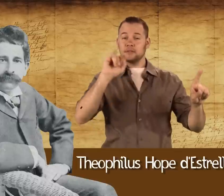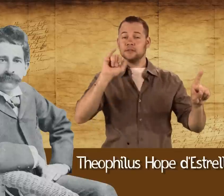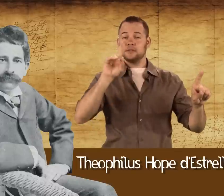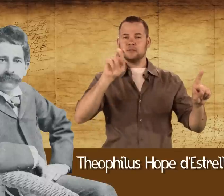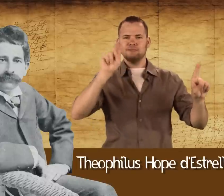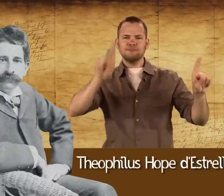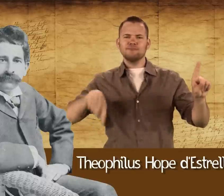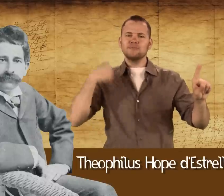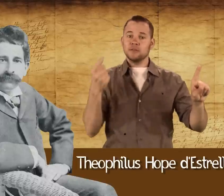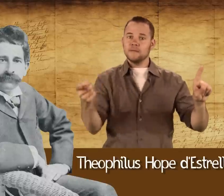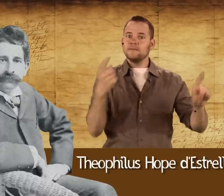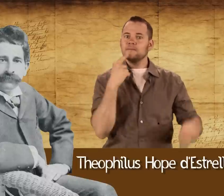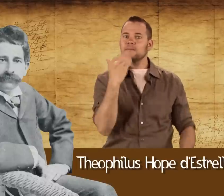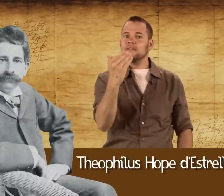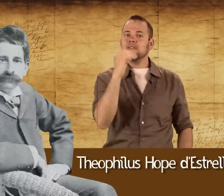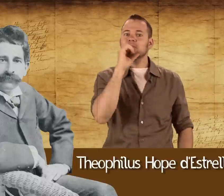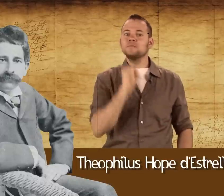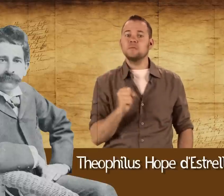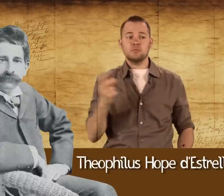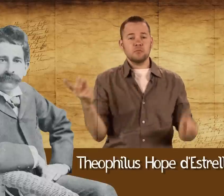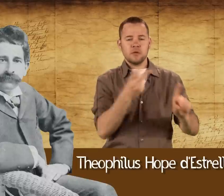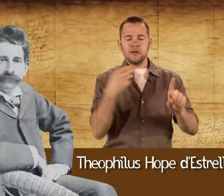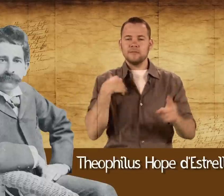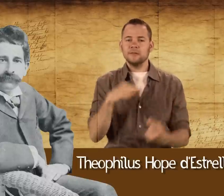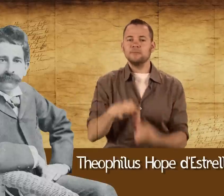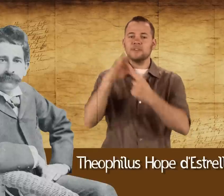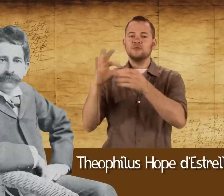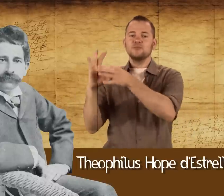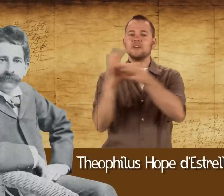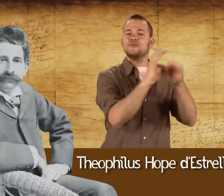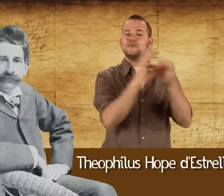He met Douglas when he was 15 and he established a relationship.